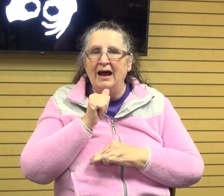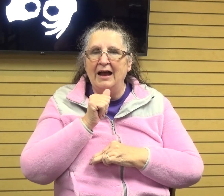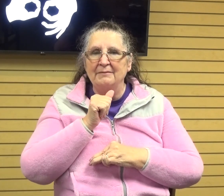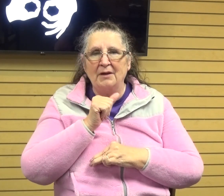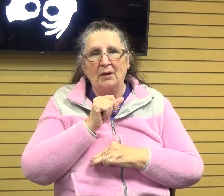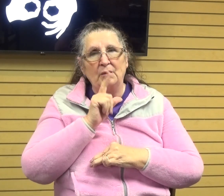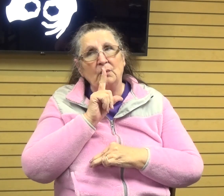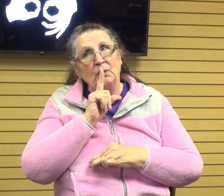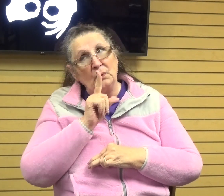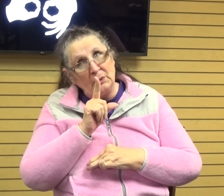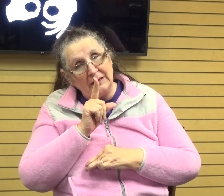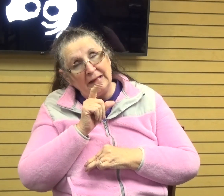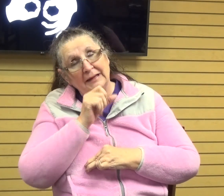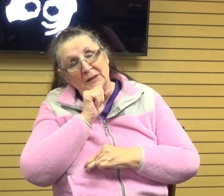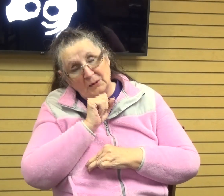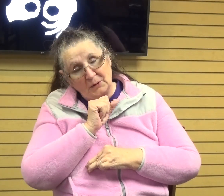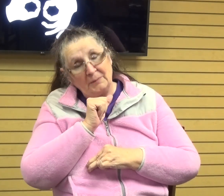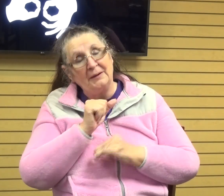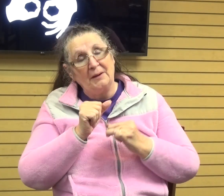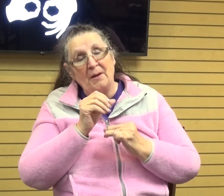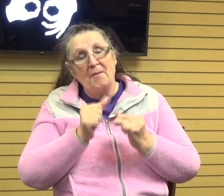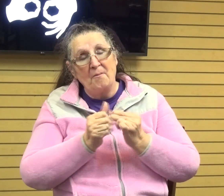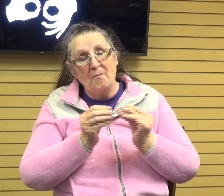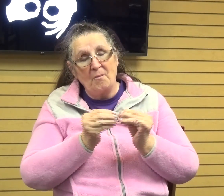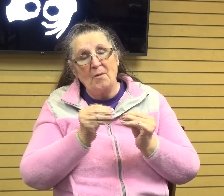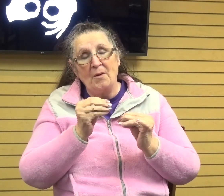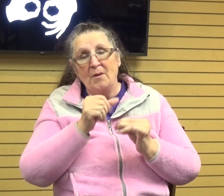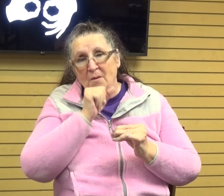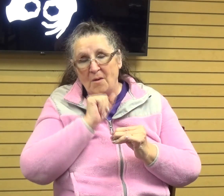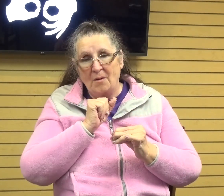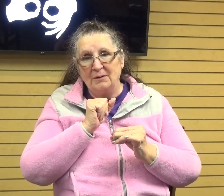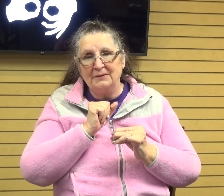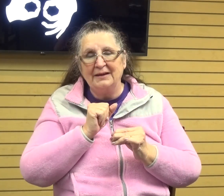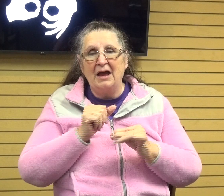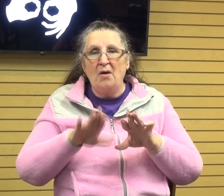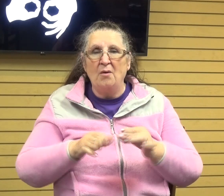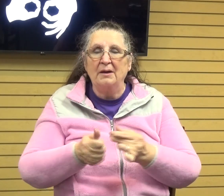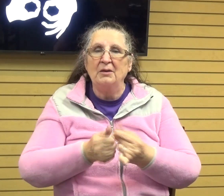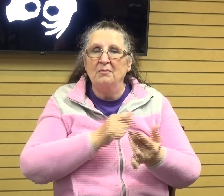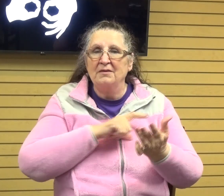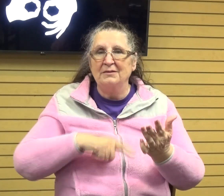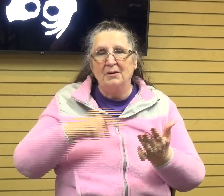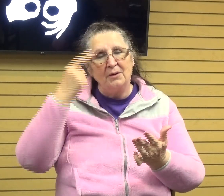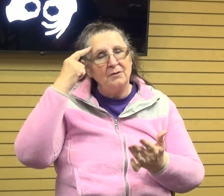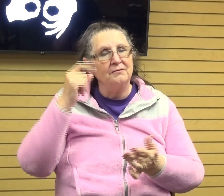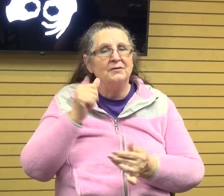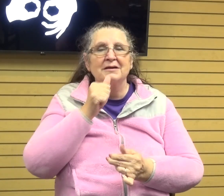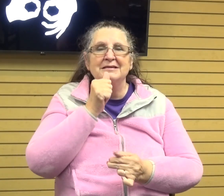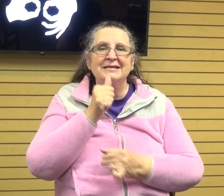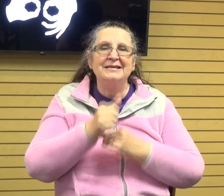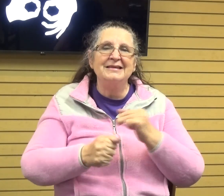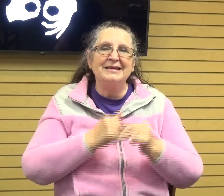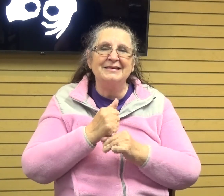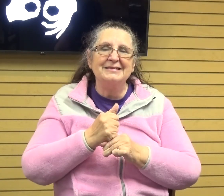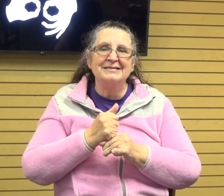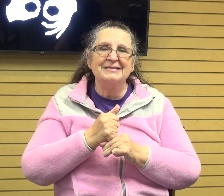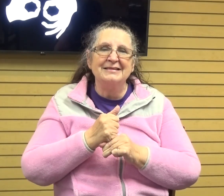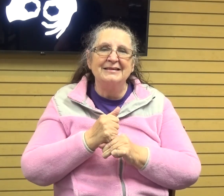but I'm older now. I've been walking with the Lord for about 10 years and it's just, it's such a difference